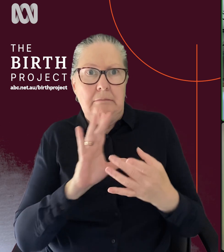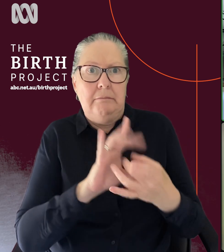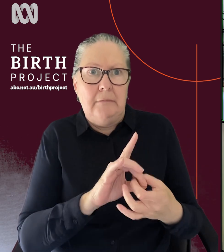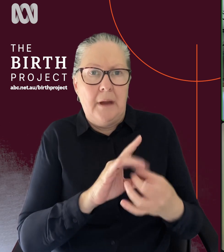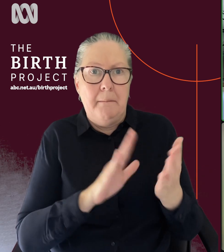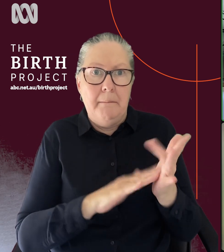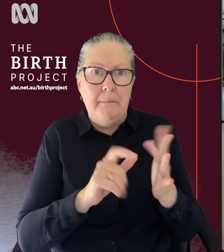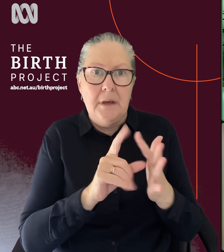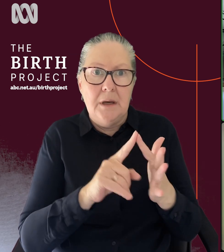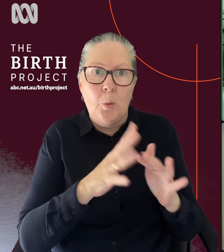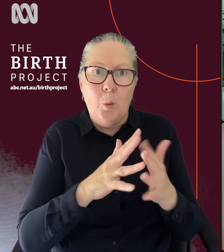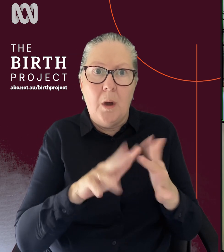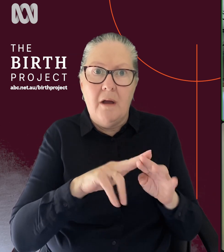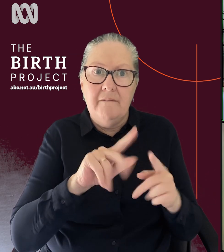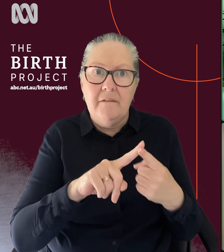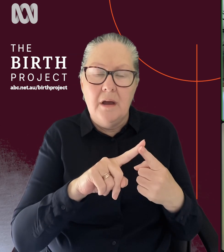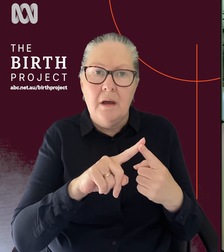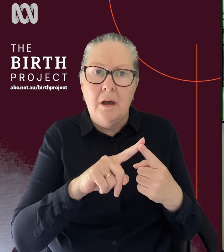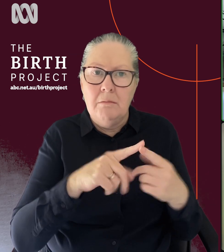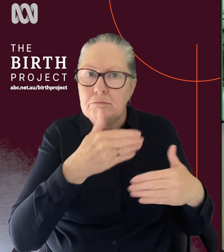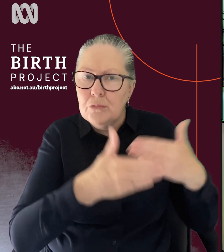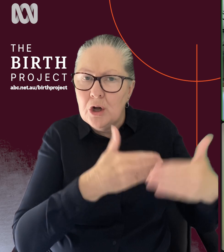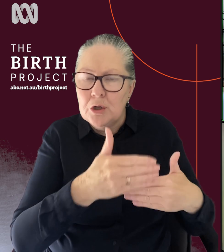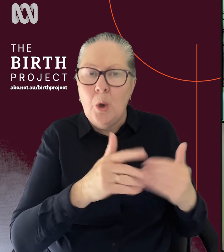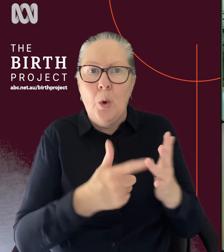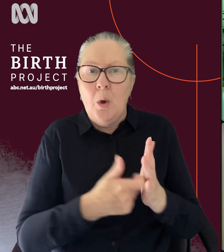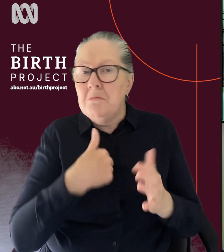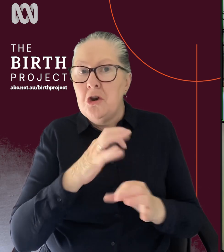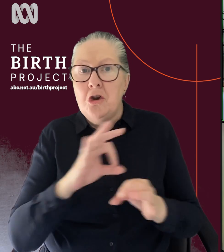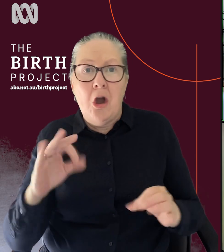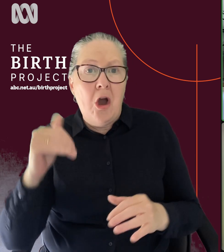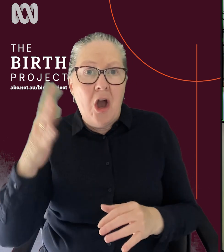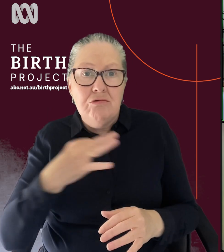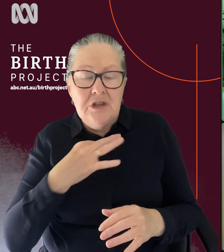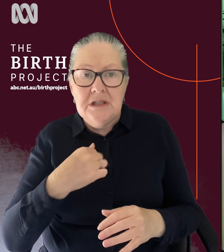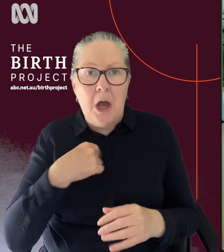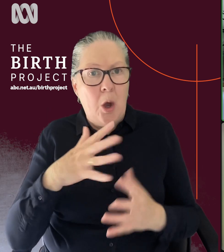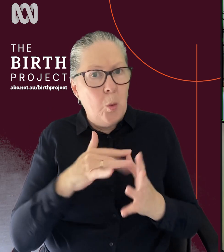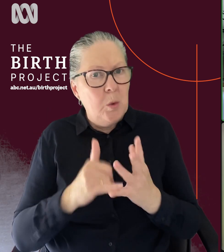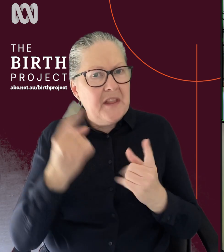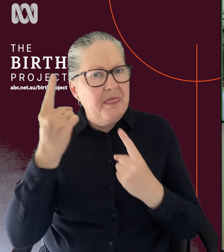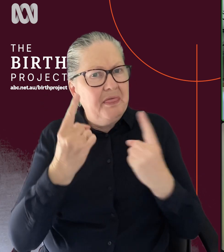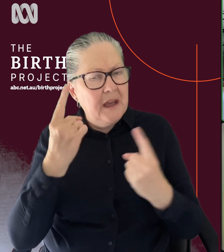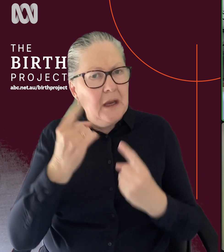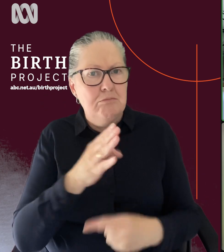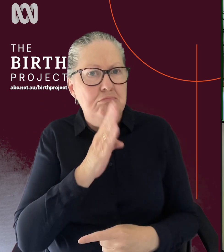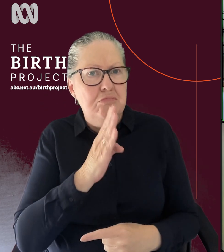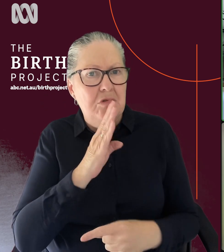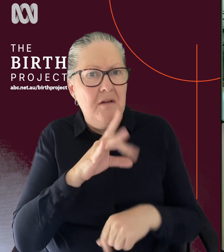group practice or didn't fall in the category of a high risk that I was considering private health because for me, I didn't want to have to